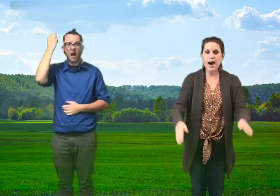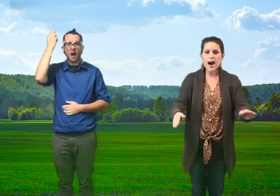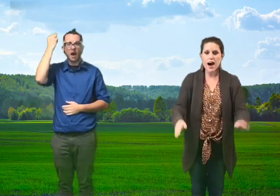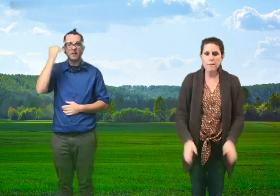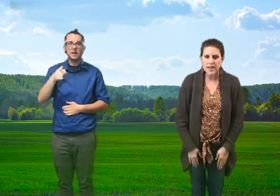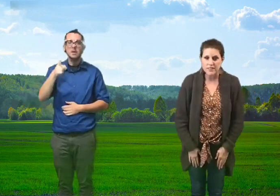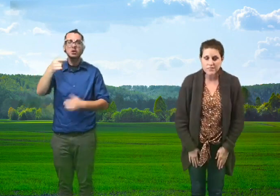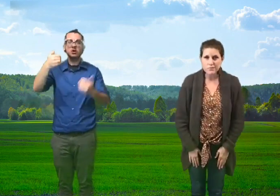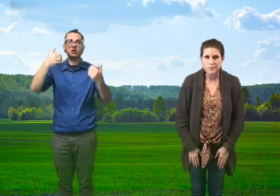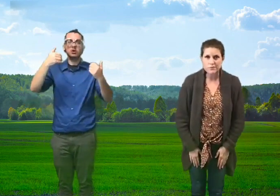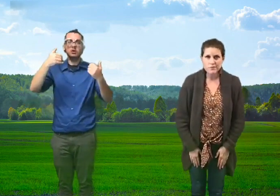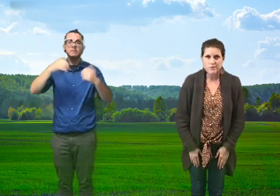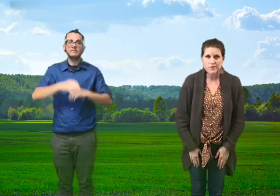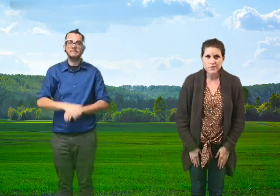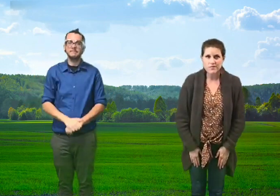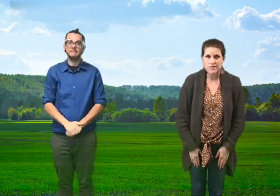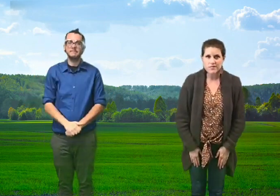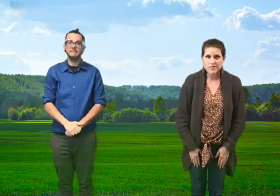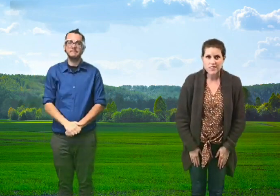Rabbit.